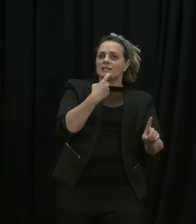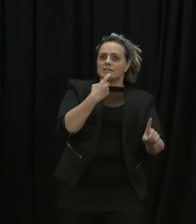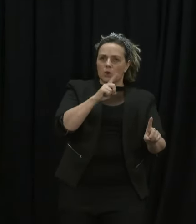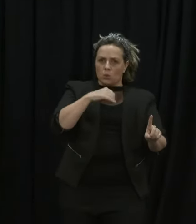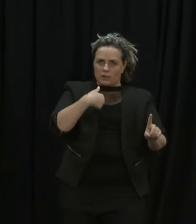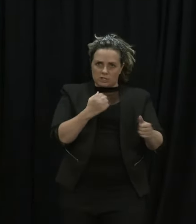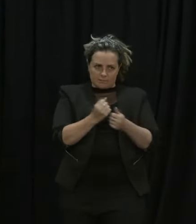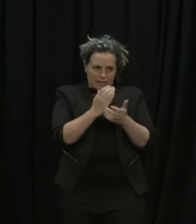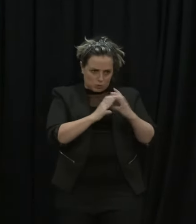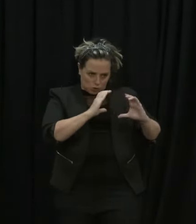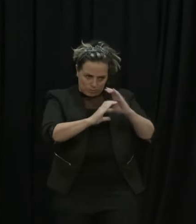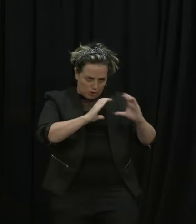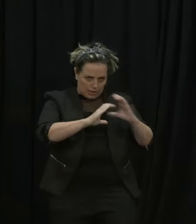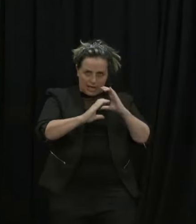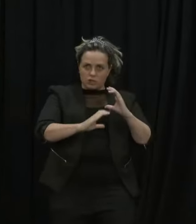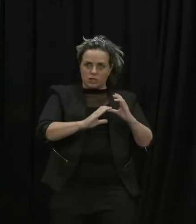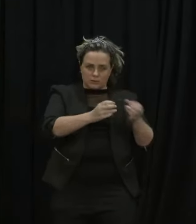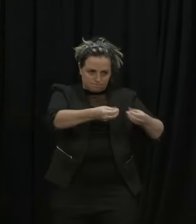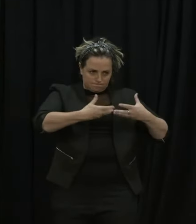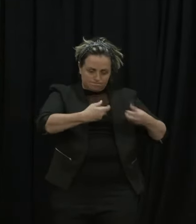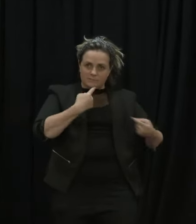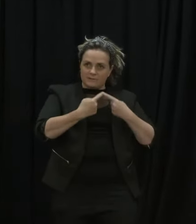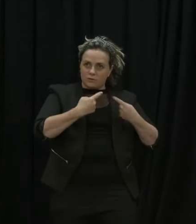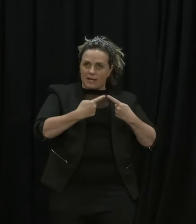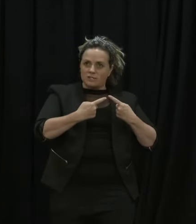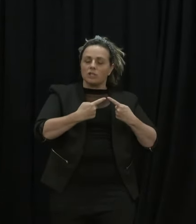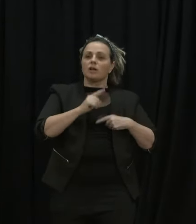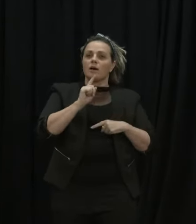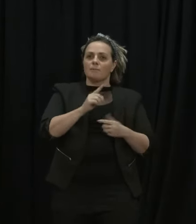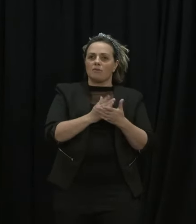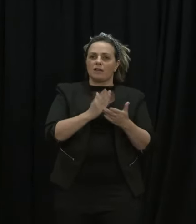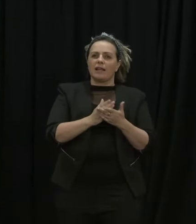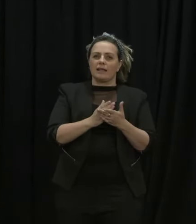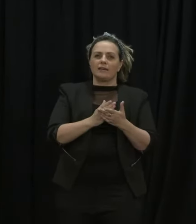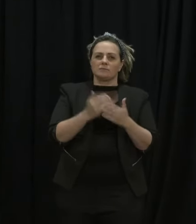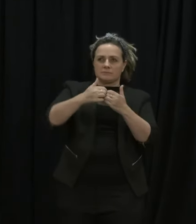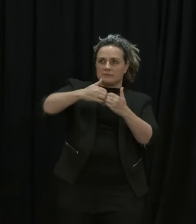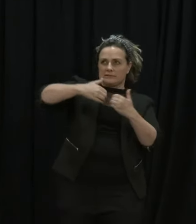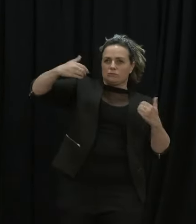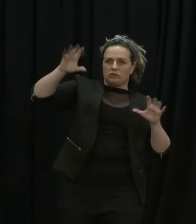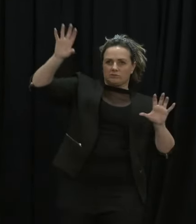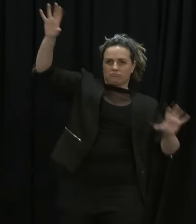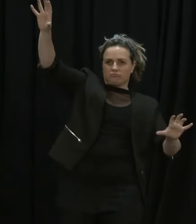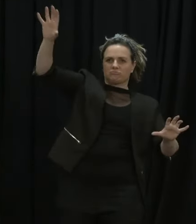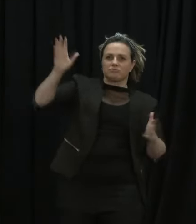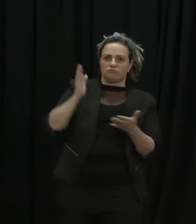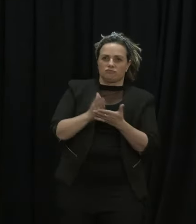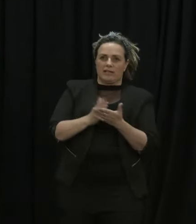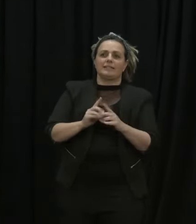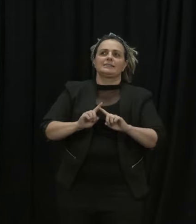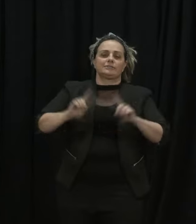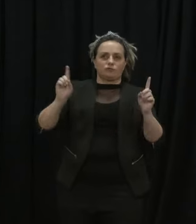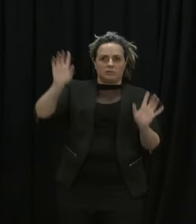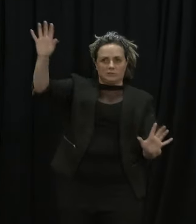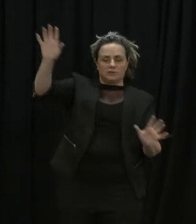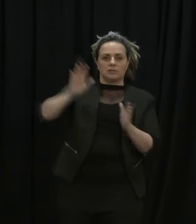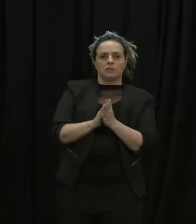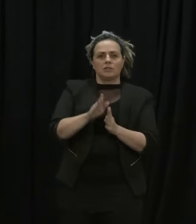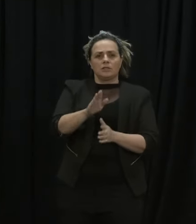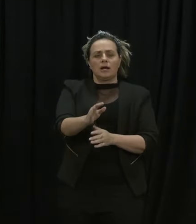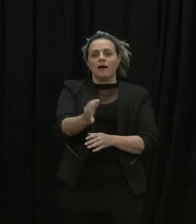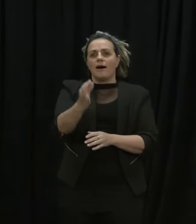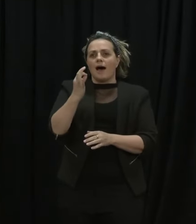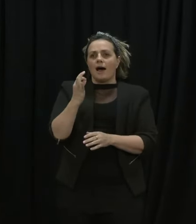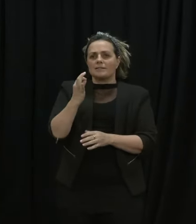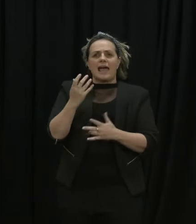we're getting all of that information. But I think I distinguish the two quite significantly from here. Do you have an estimate then of how many